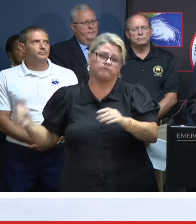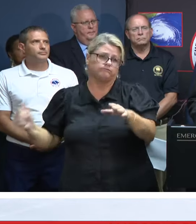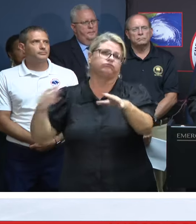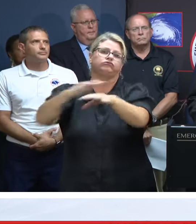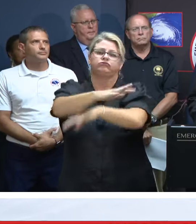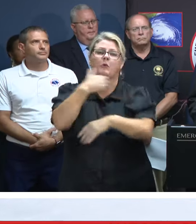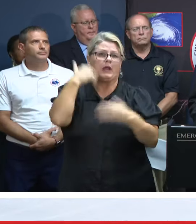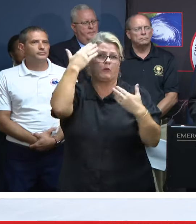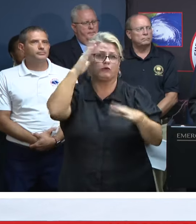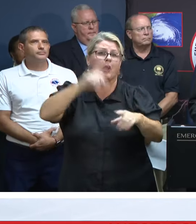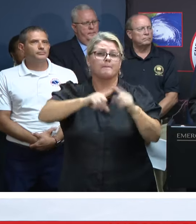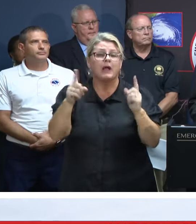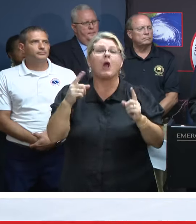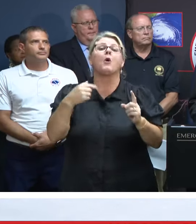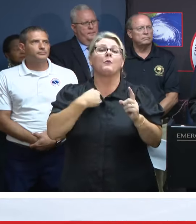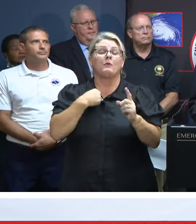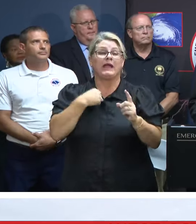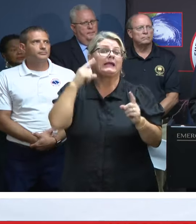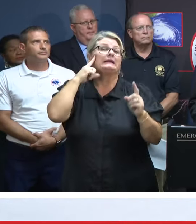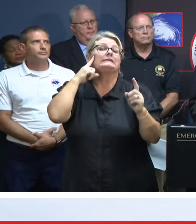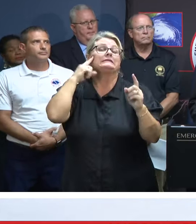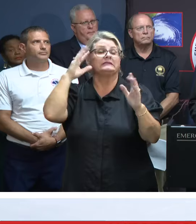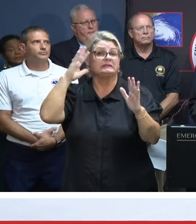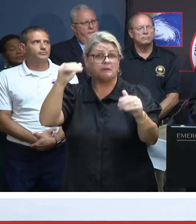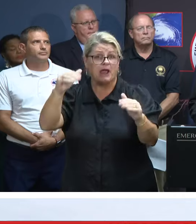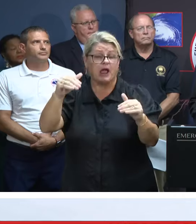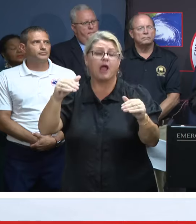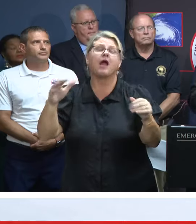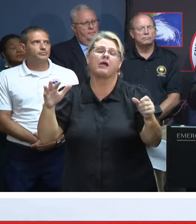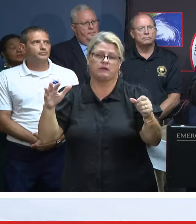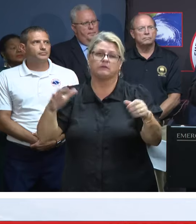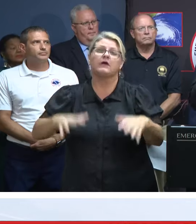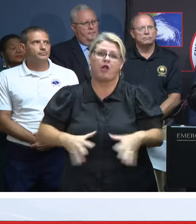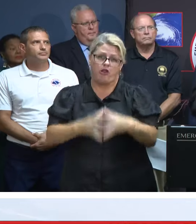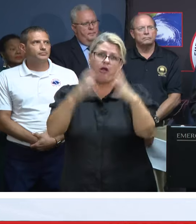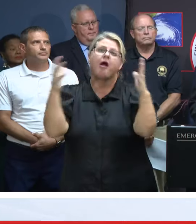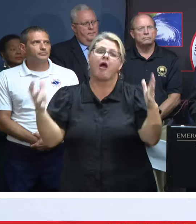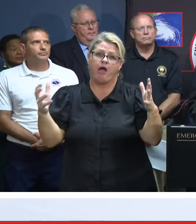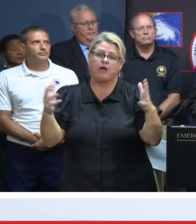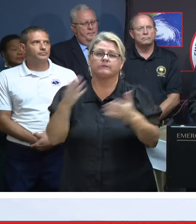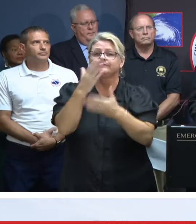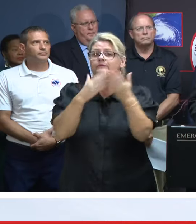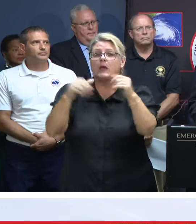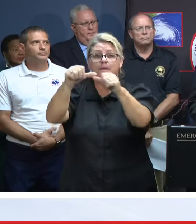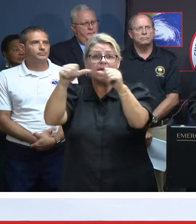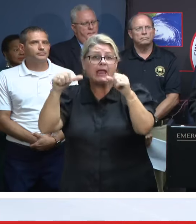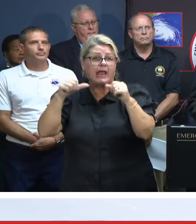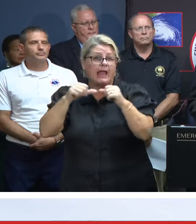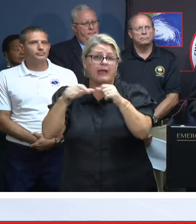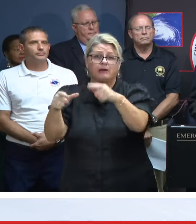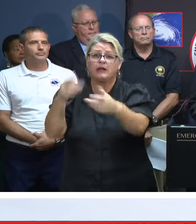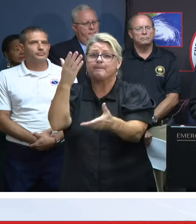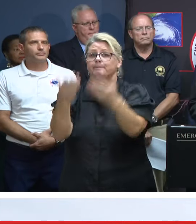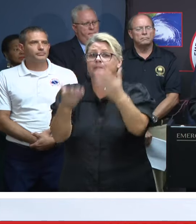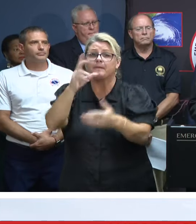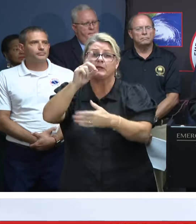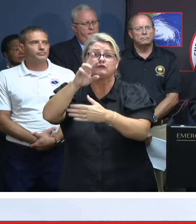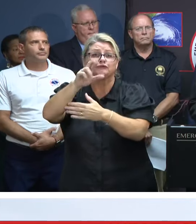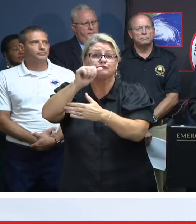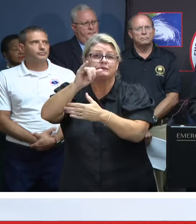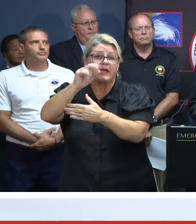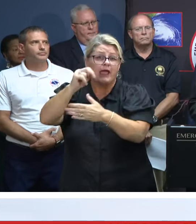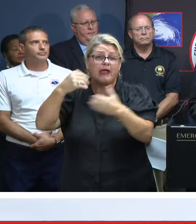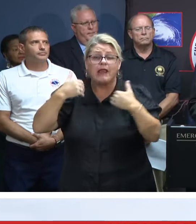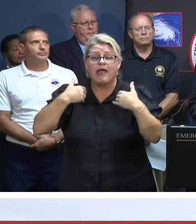some places, the ground is wet, meaning it won't get absorbed. In some areas, there may be drains and may be